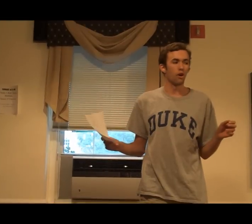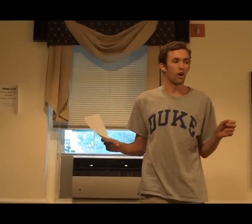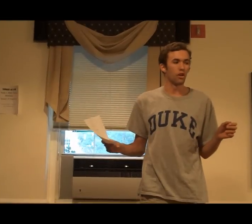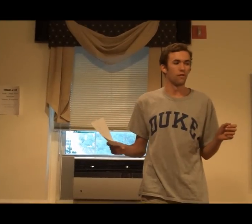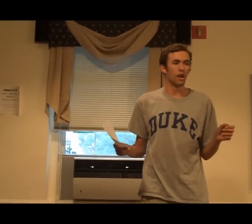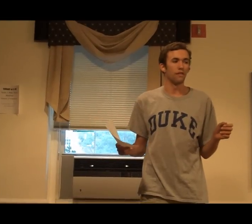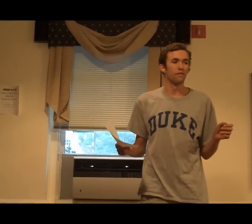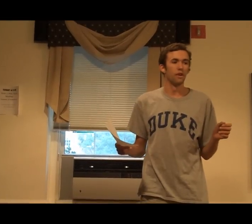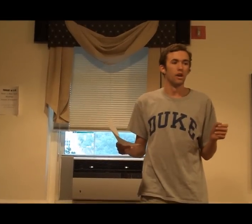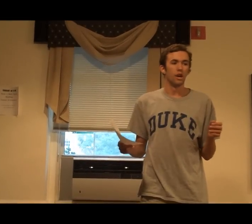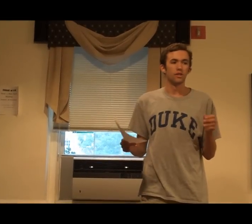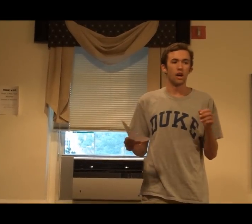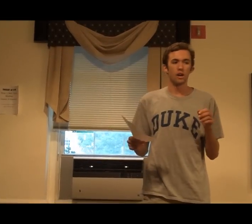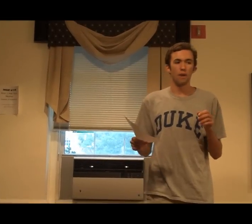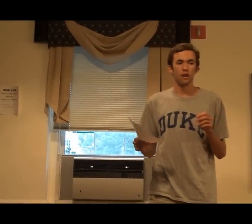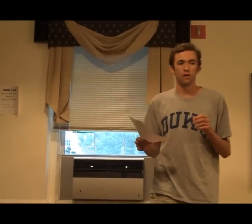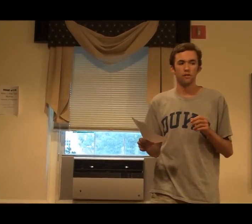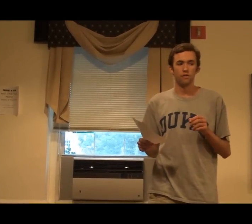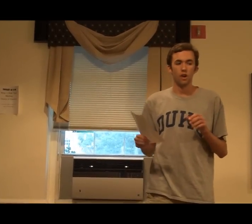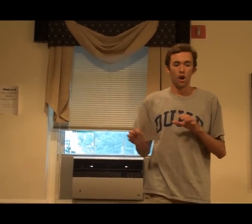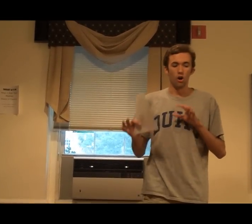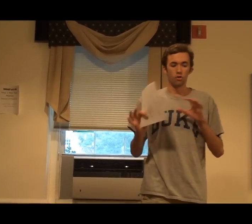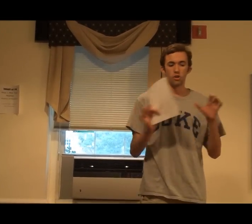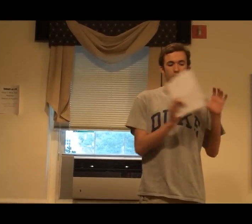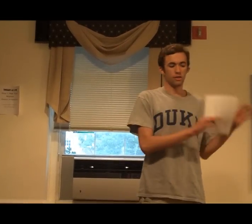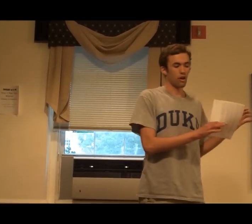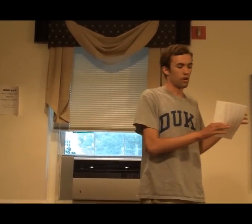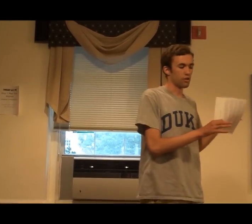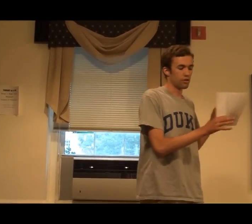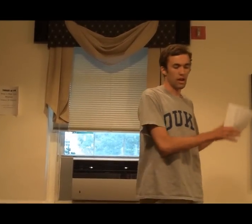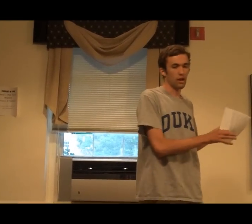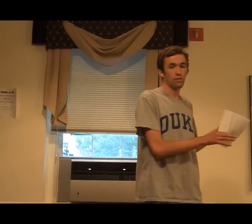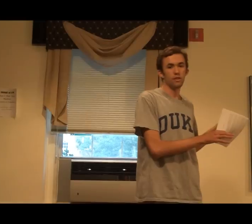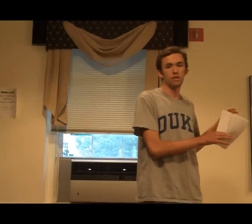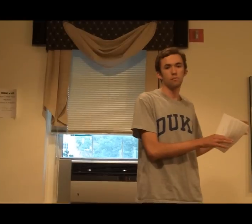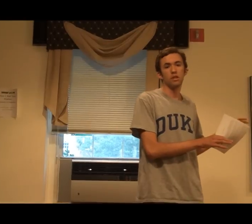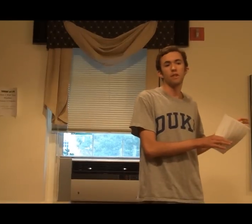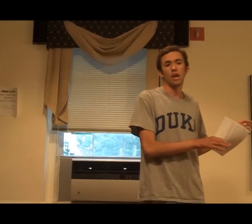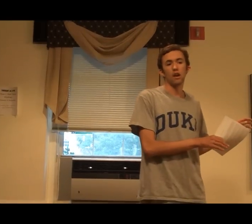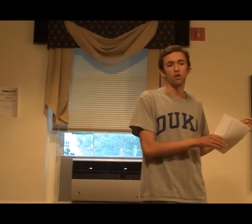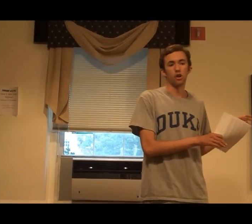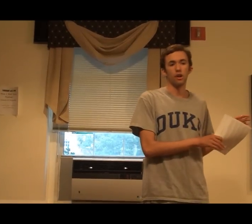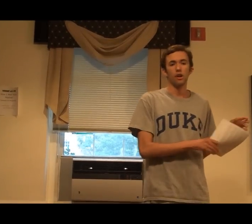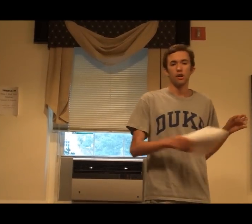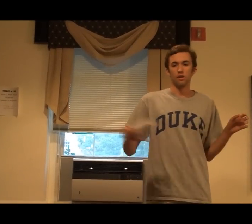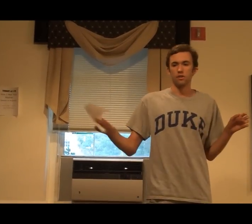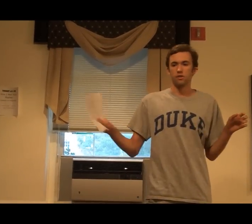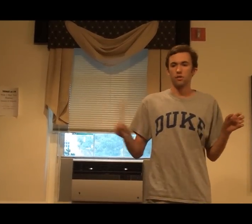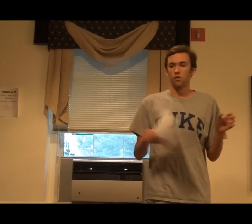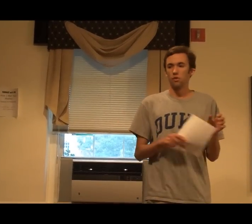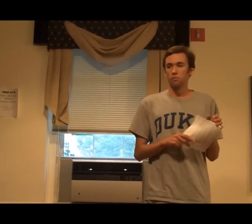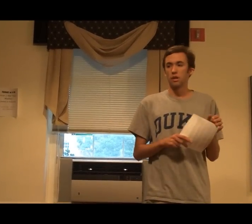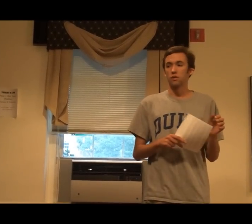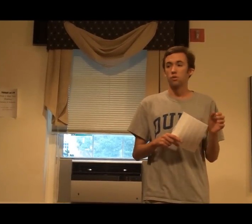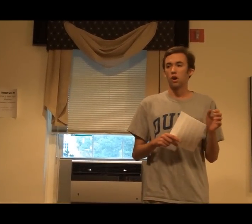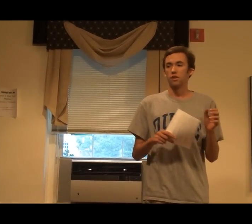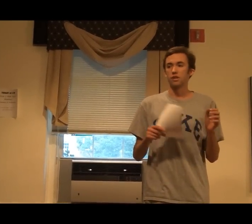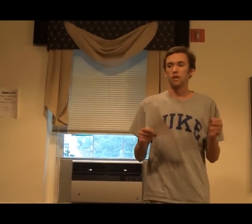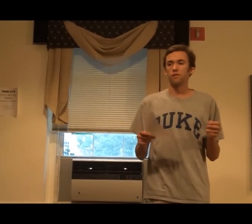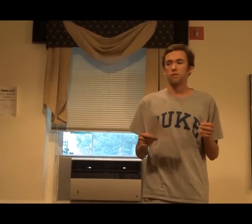all of life. It's not a matter of, oh, humans are set in this specific category. There's, because we're all ascended from